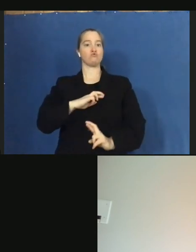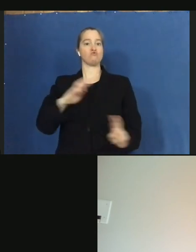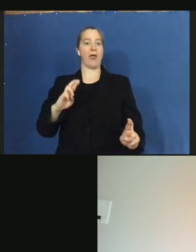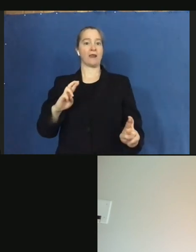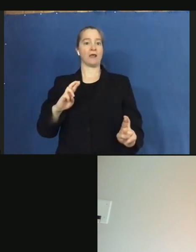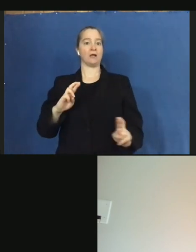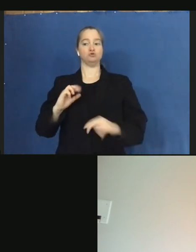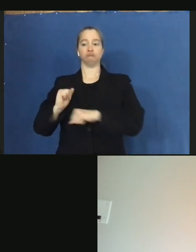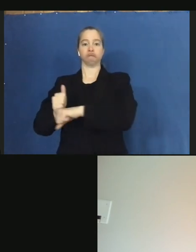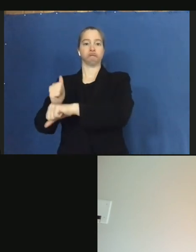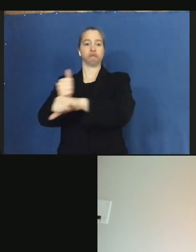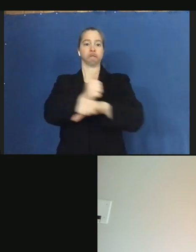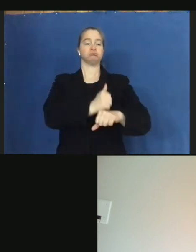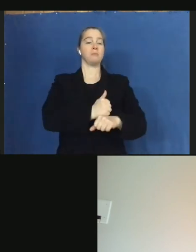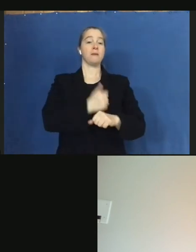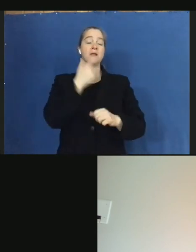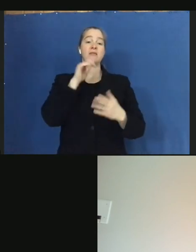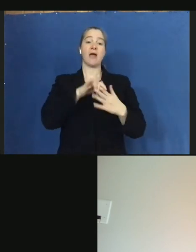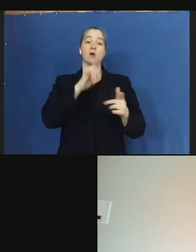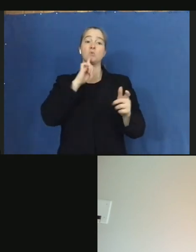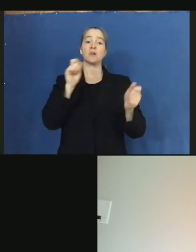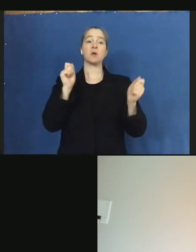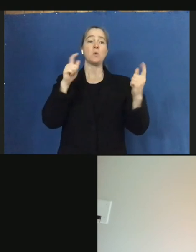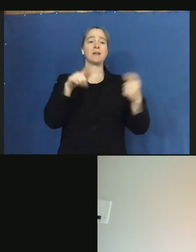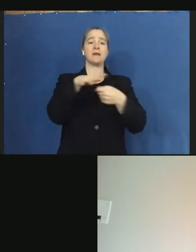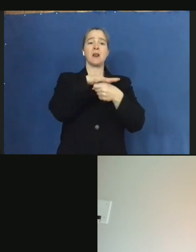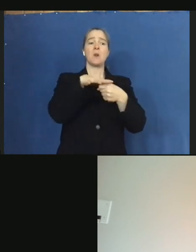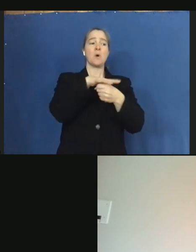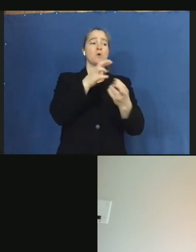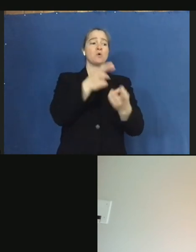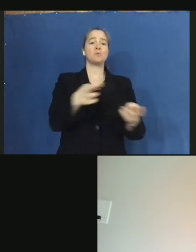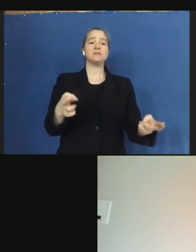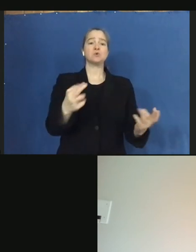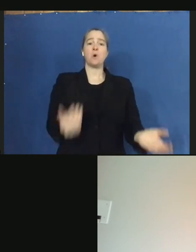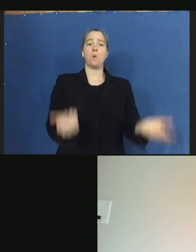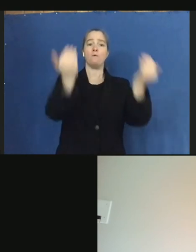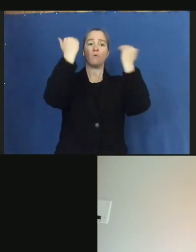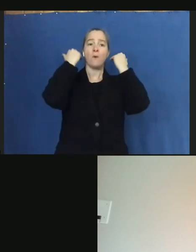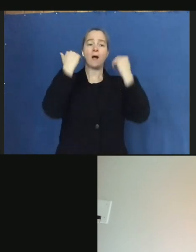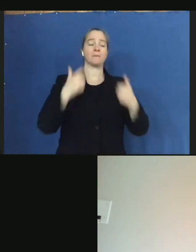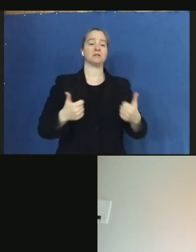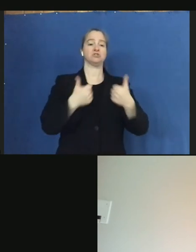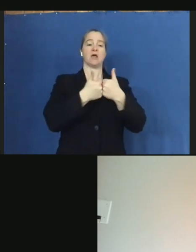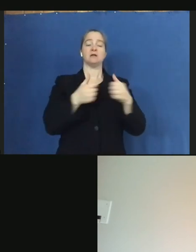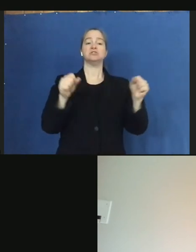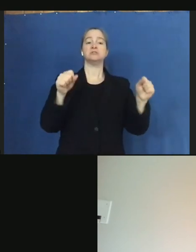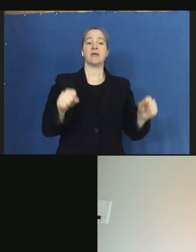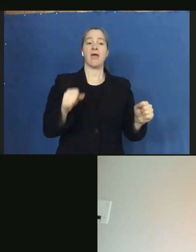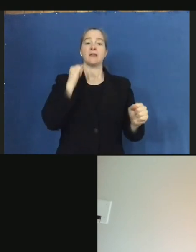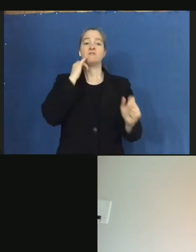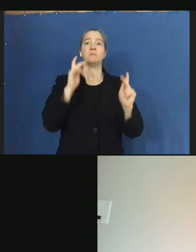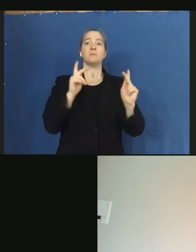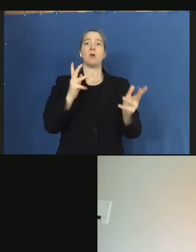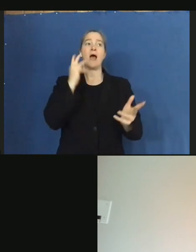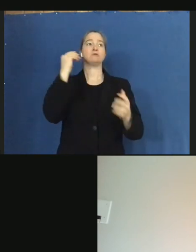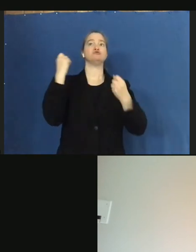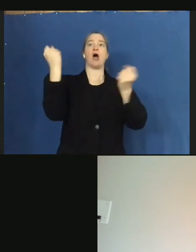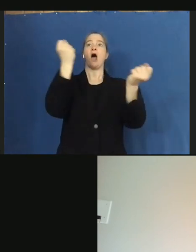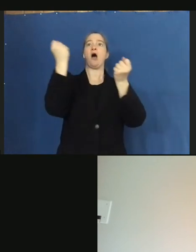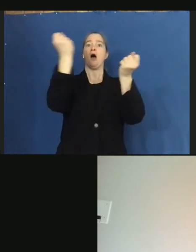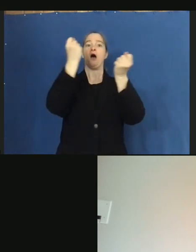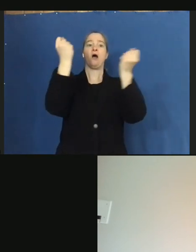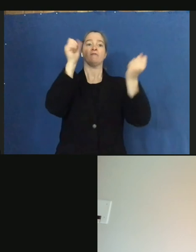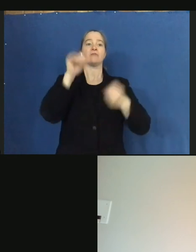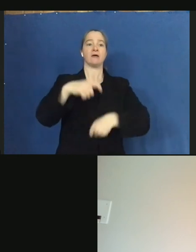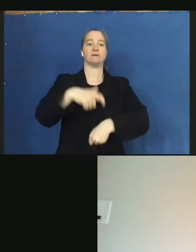can very quickly overcome local resources and create challenges if we have a lot of folks that are out on the roadway at that point in